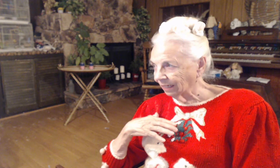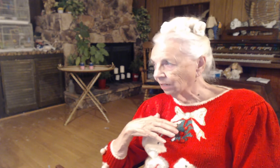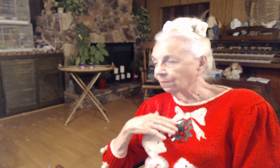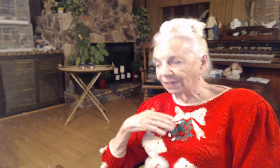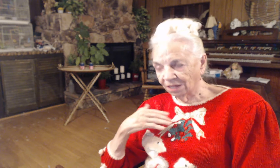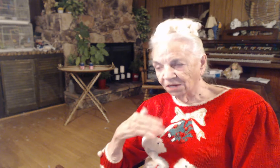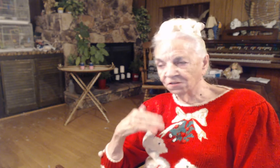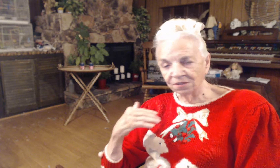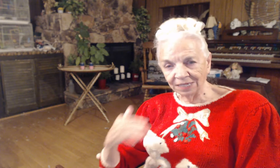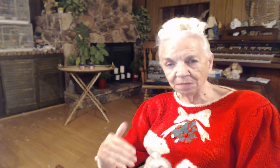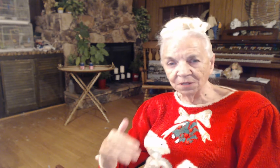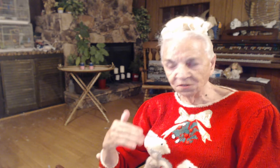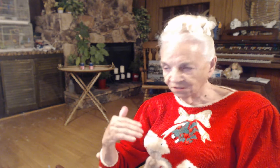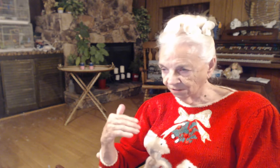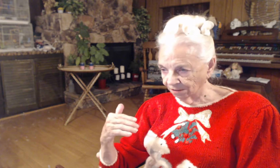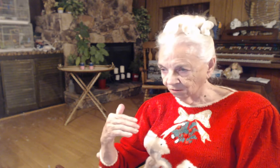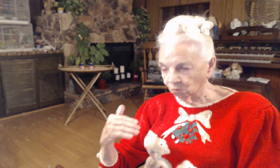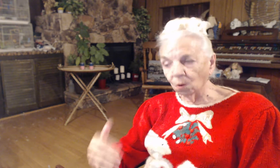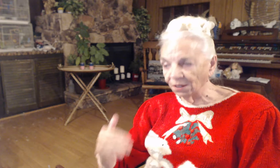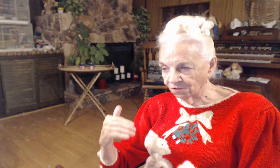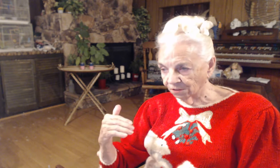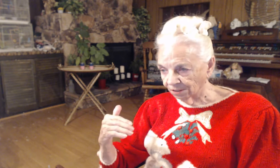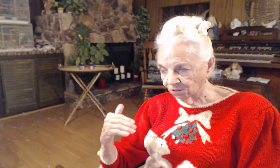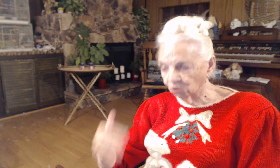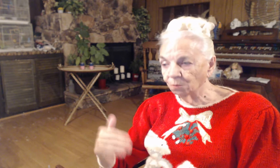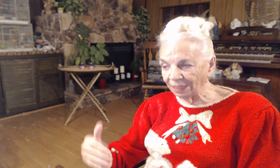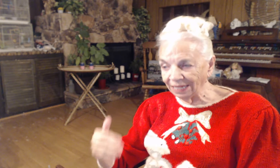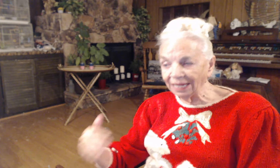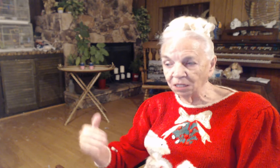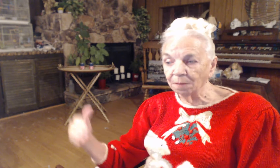Because demons want to be in a body.